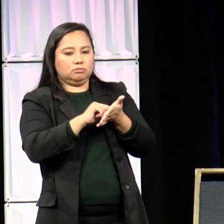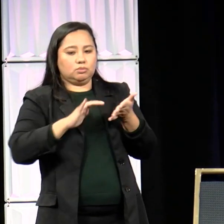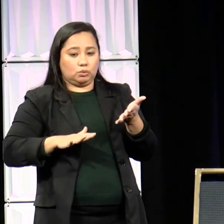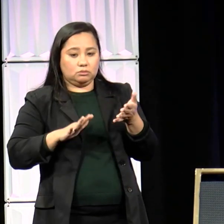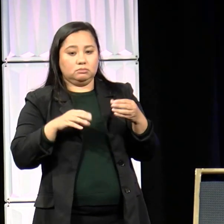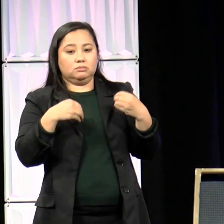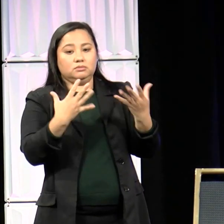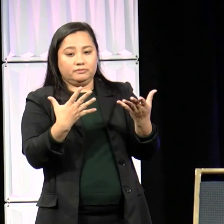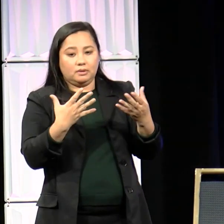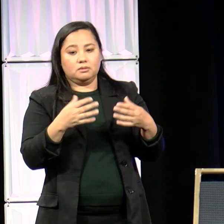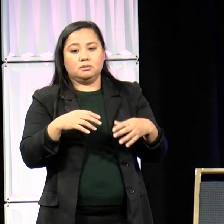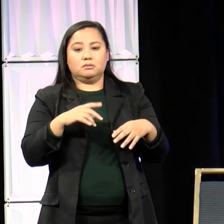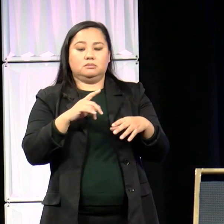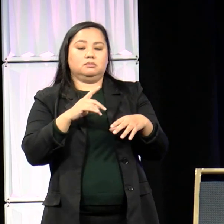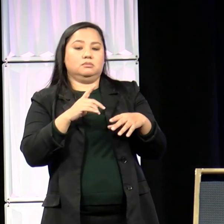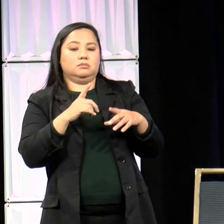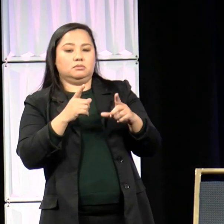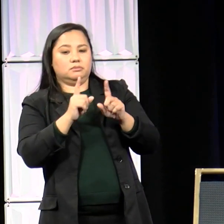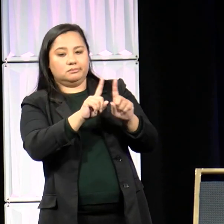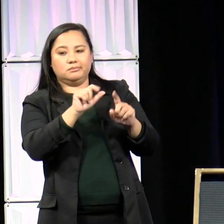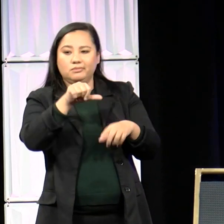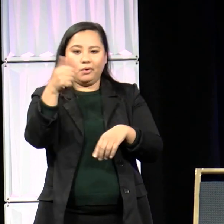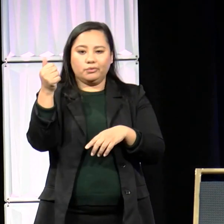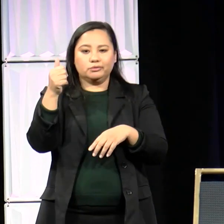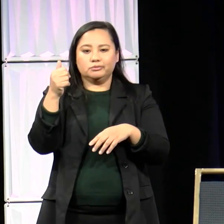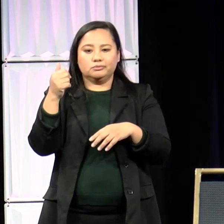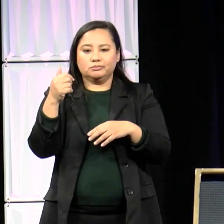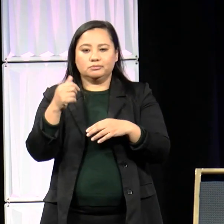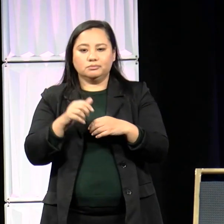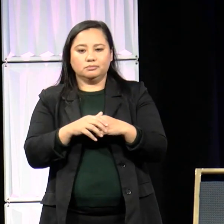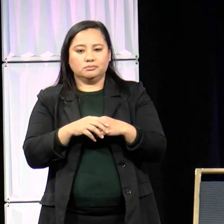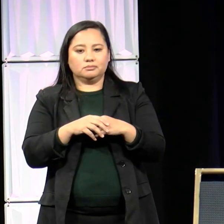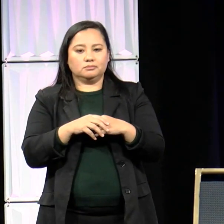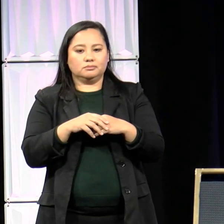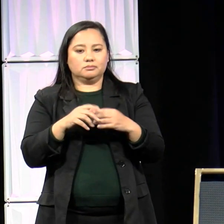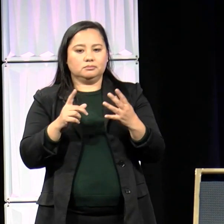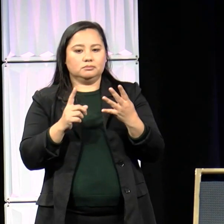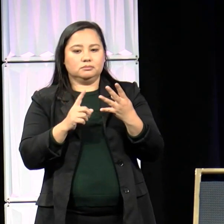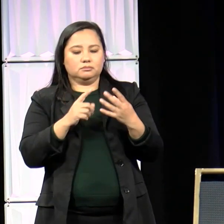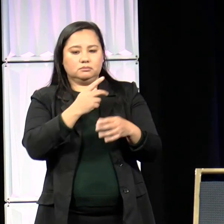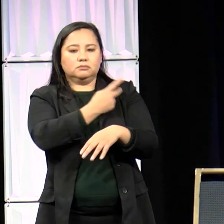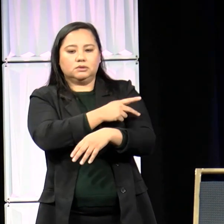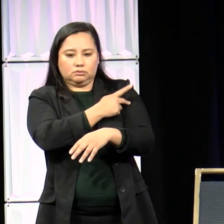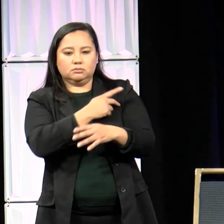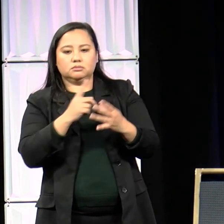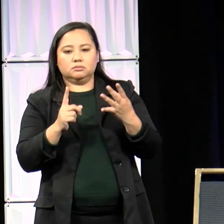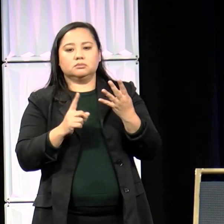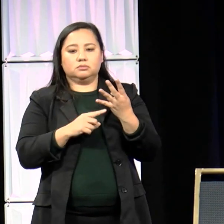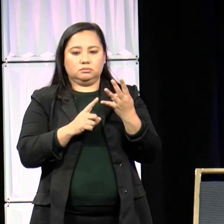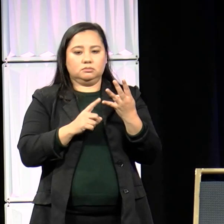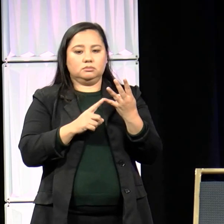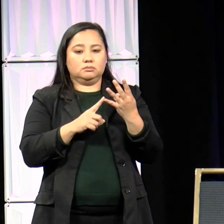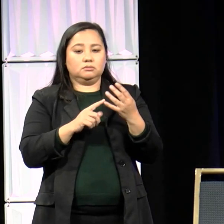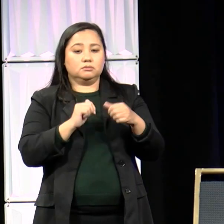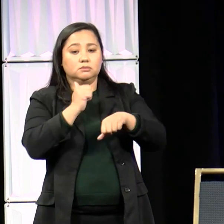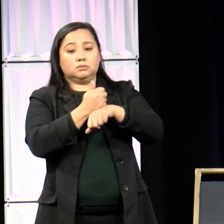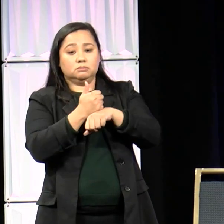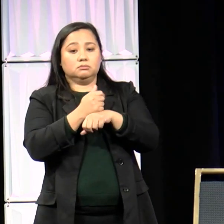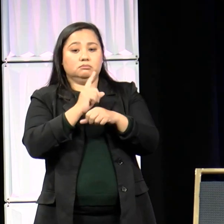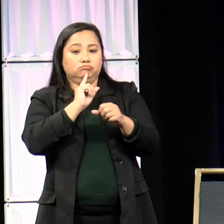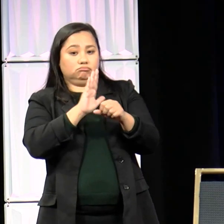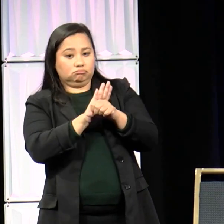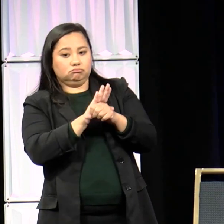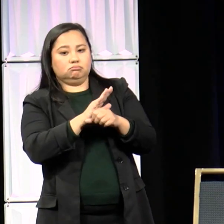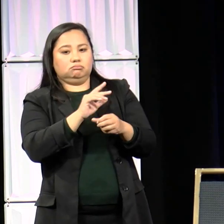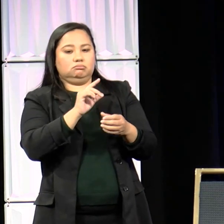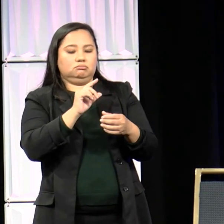others, and patients from violence. Number four, we demand establish and guarantee police-free schools for all students and